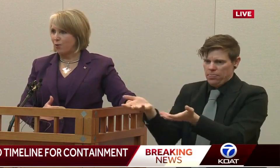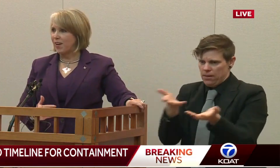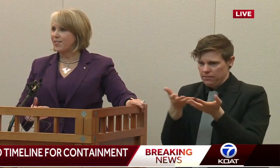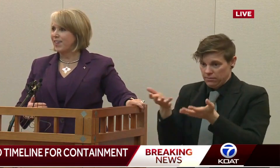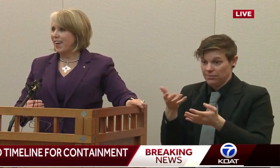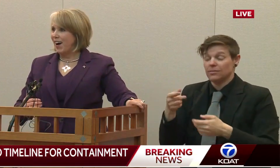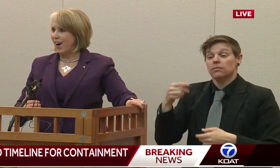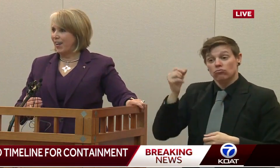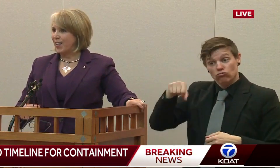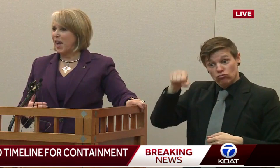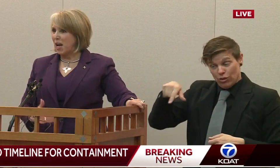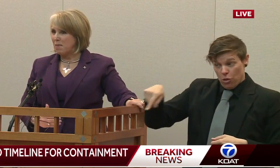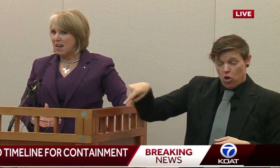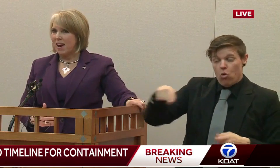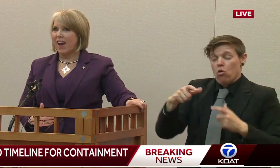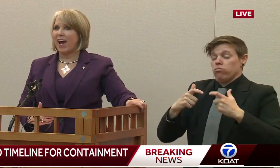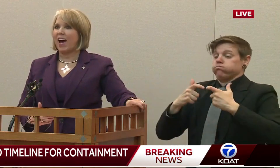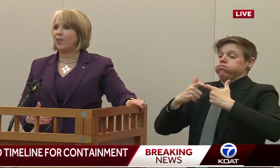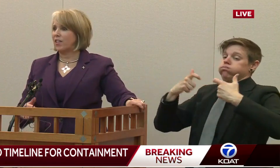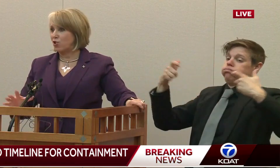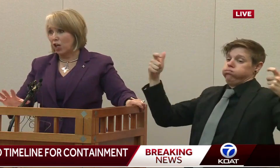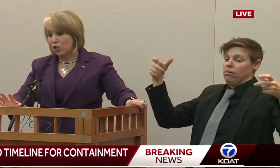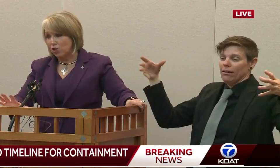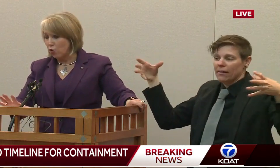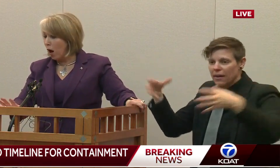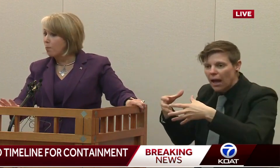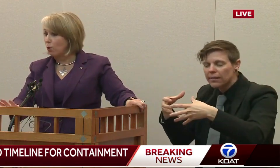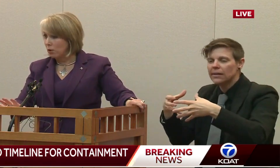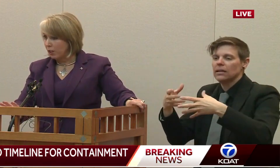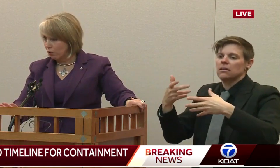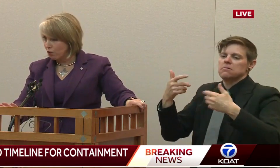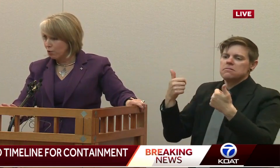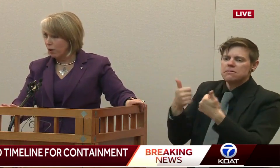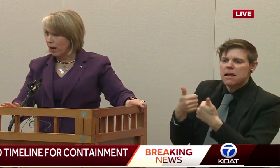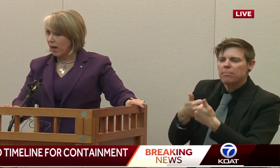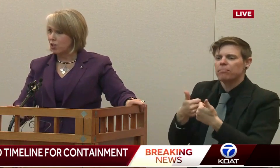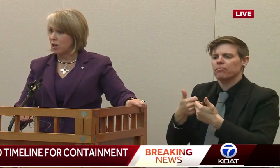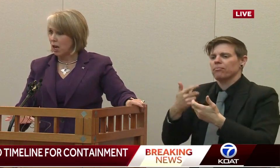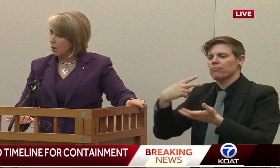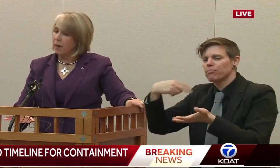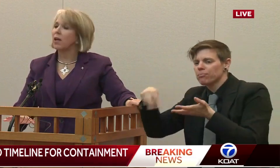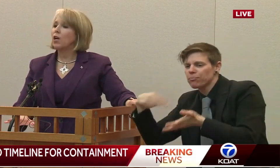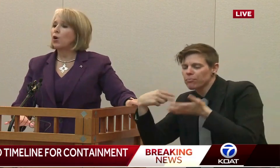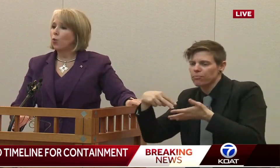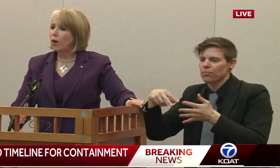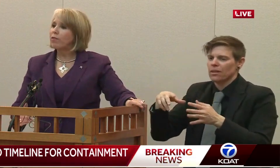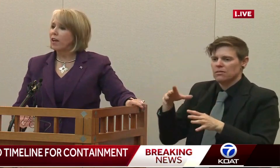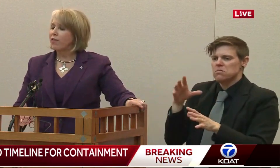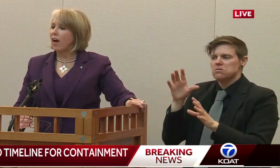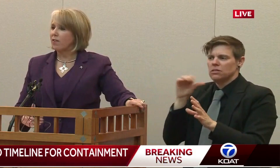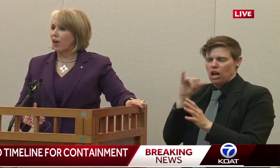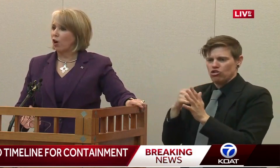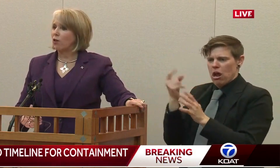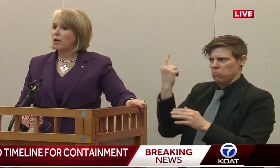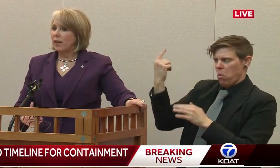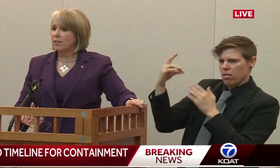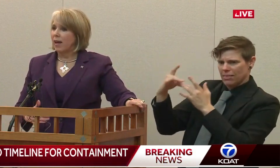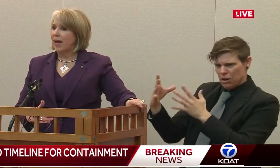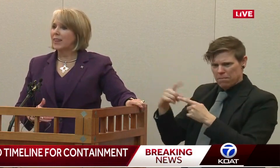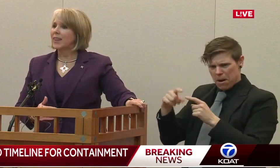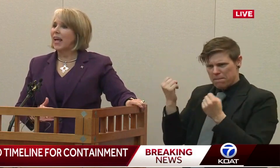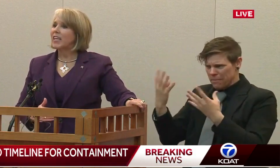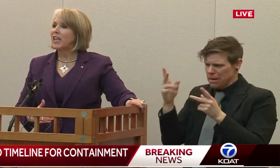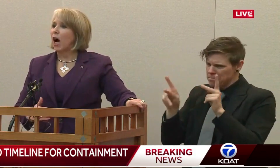gatherings in gaming, and it's not just tribal leaders who are engaged in gaming. We think that there